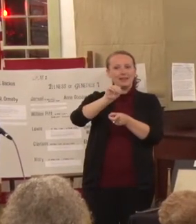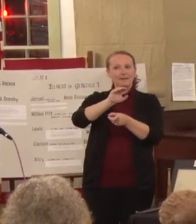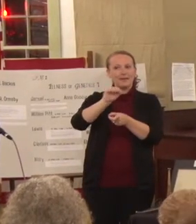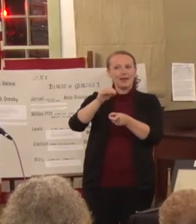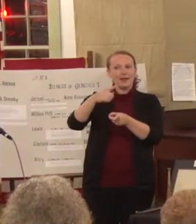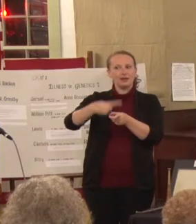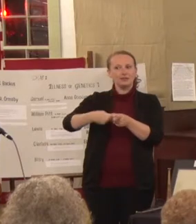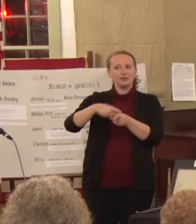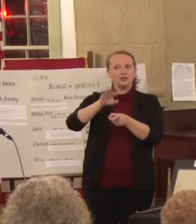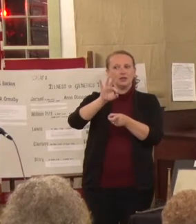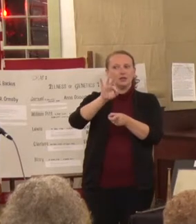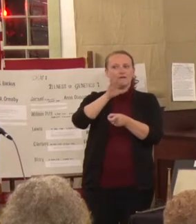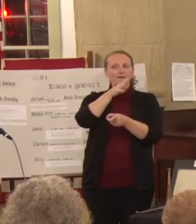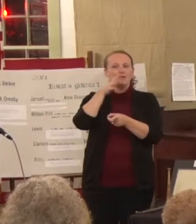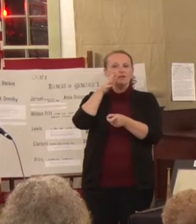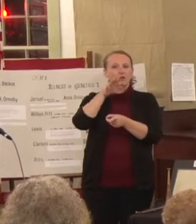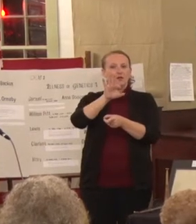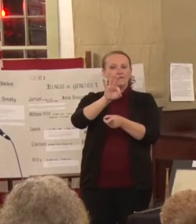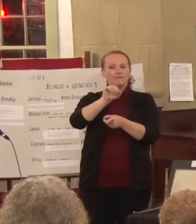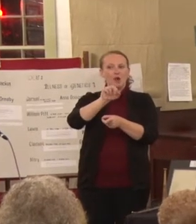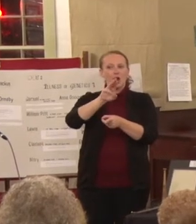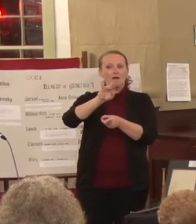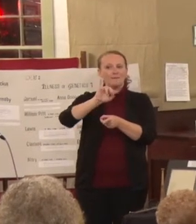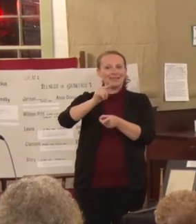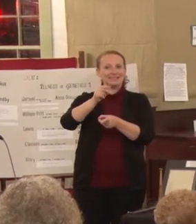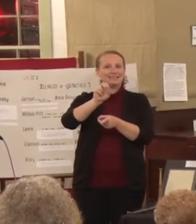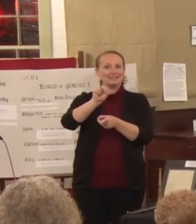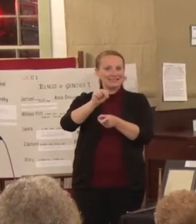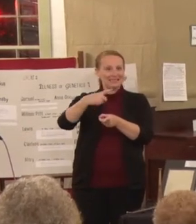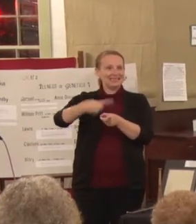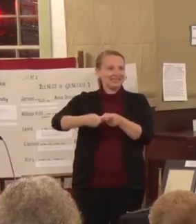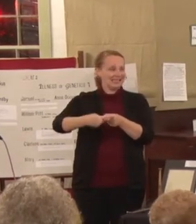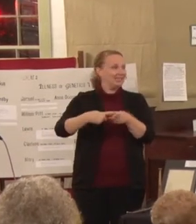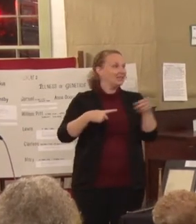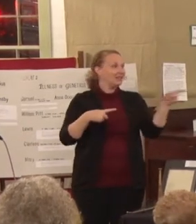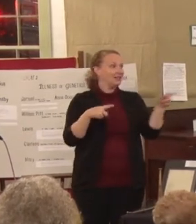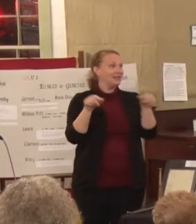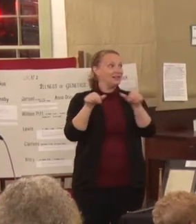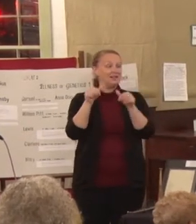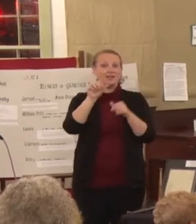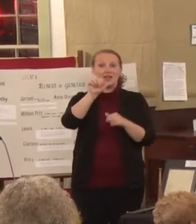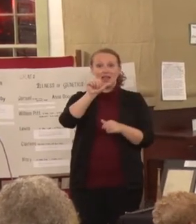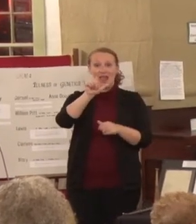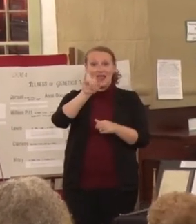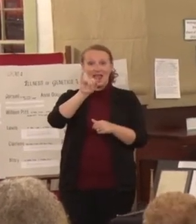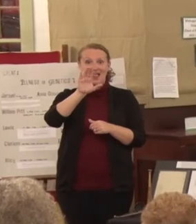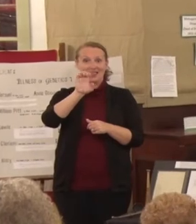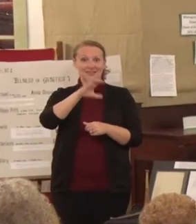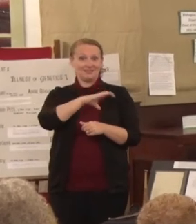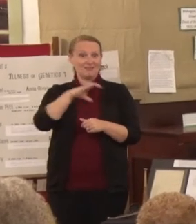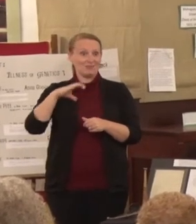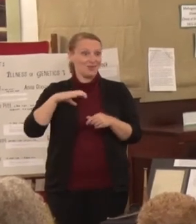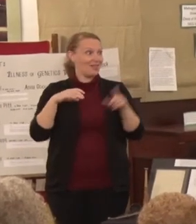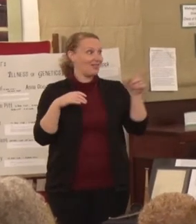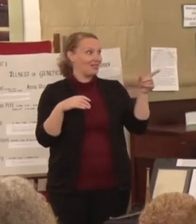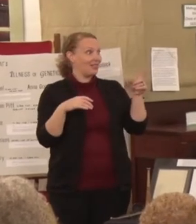founder's statue. Alice Cogswell standing in the hands. Each figure represents the ten